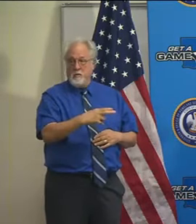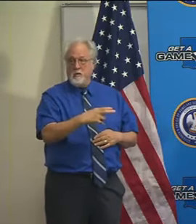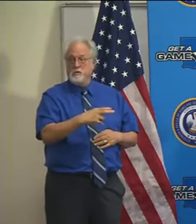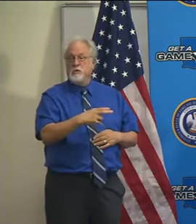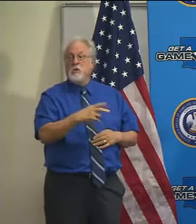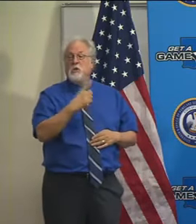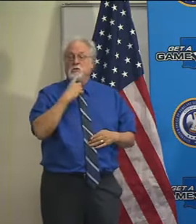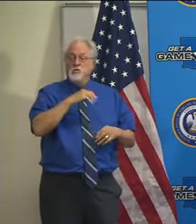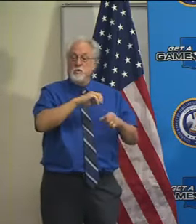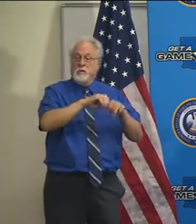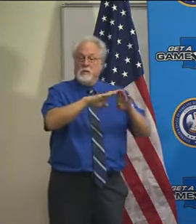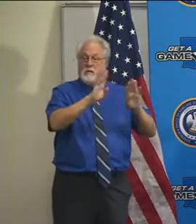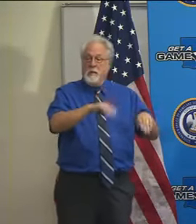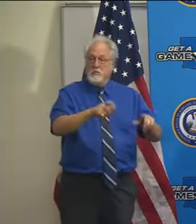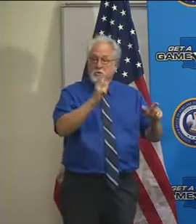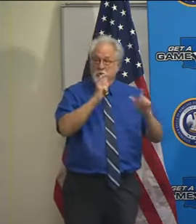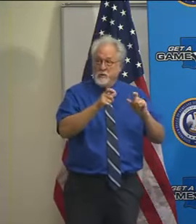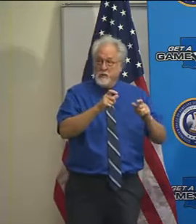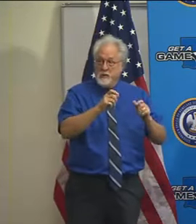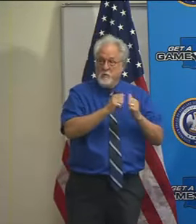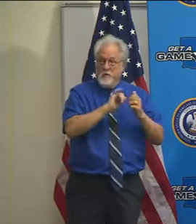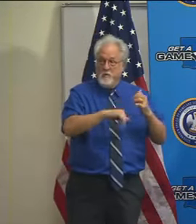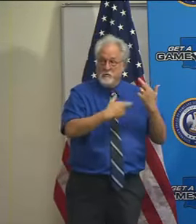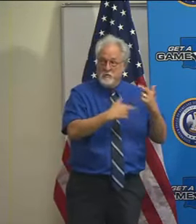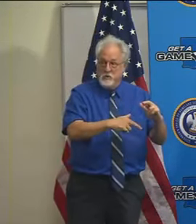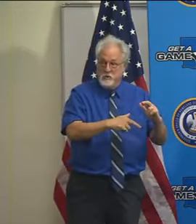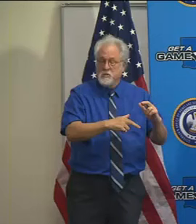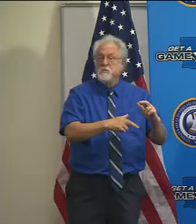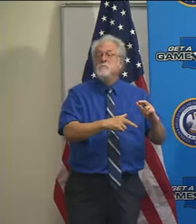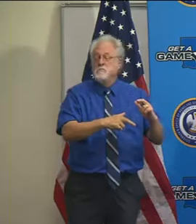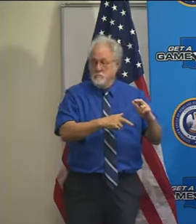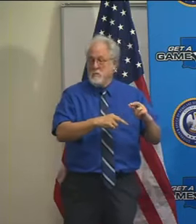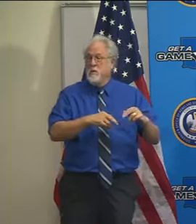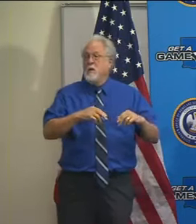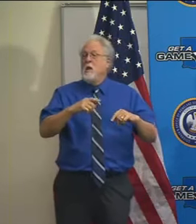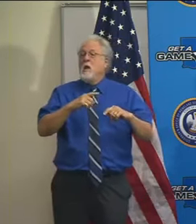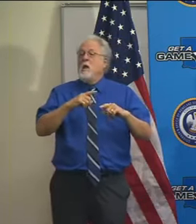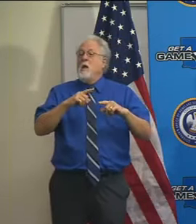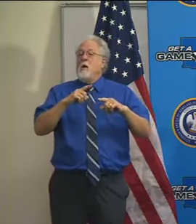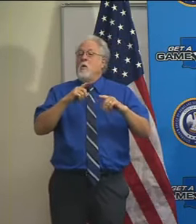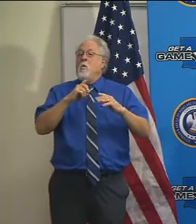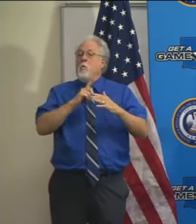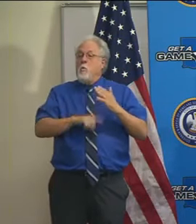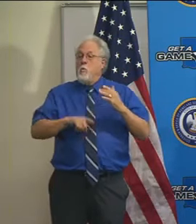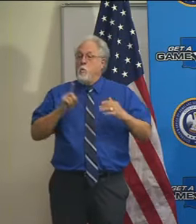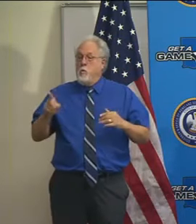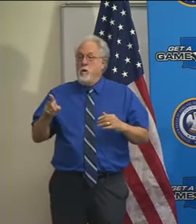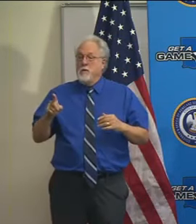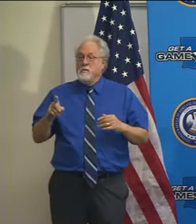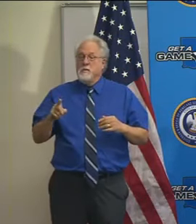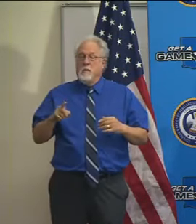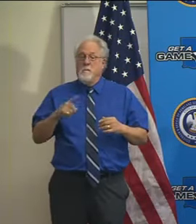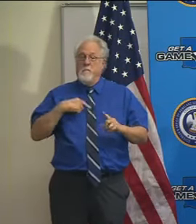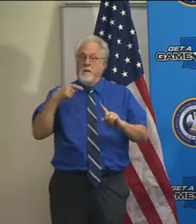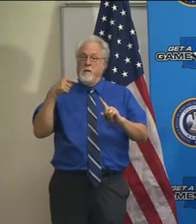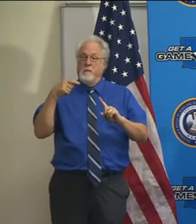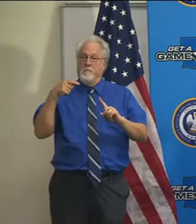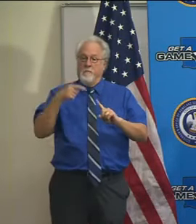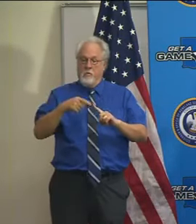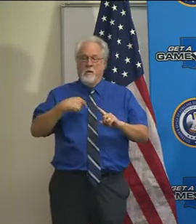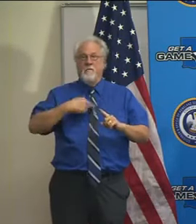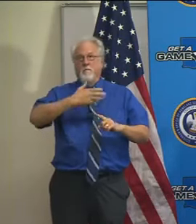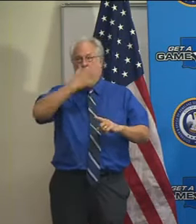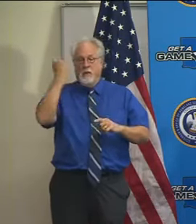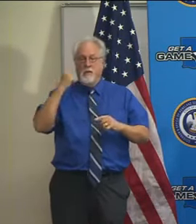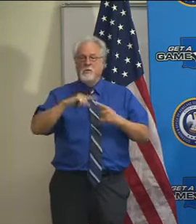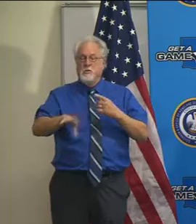-premises consumption subject to those restrictions will be in place. What my talking points omitted, and I need to